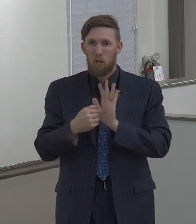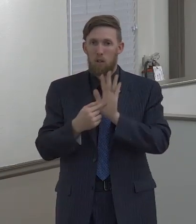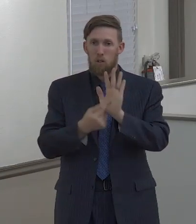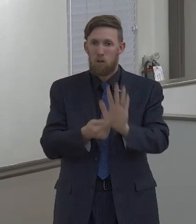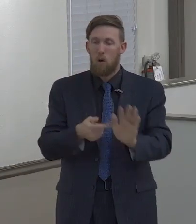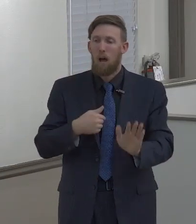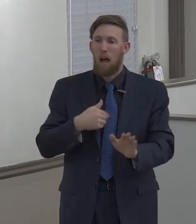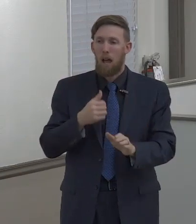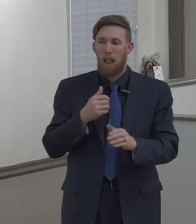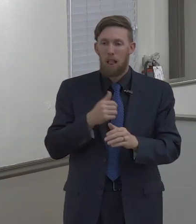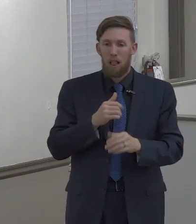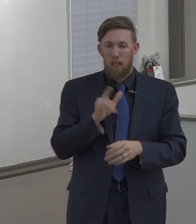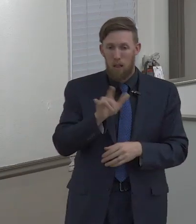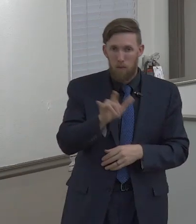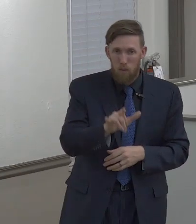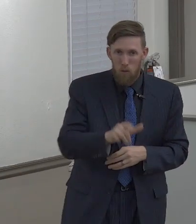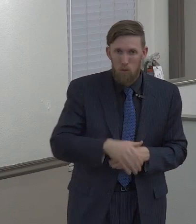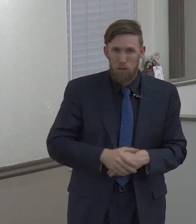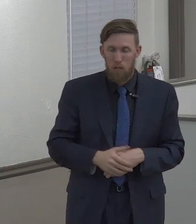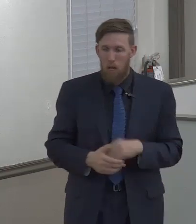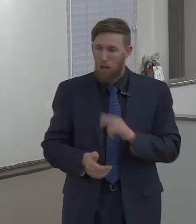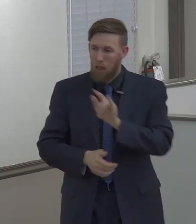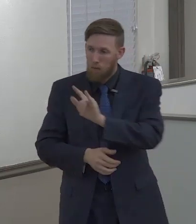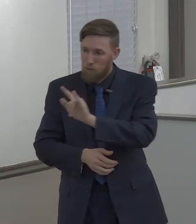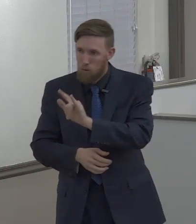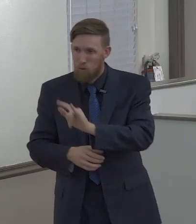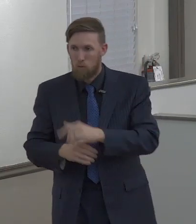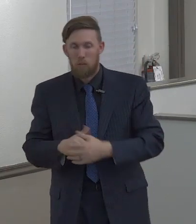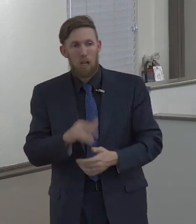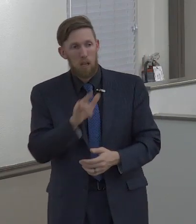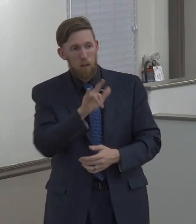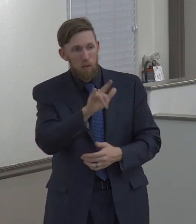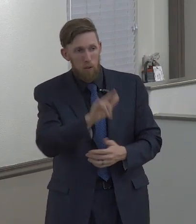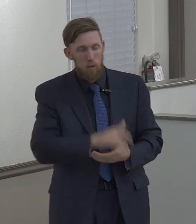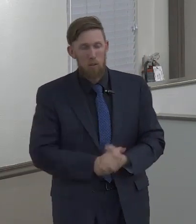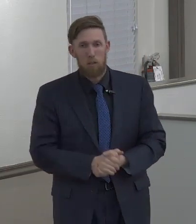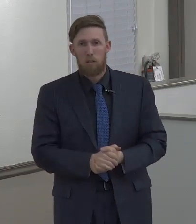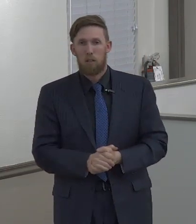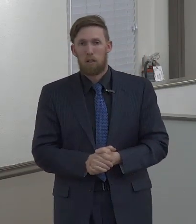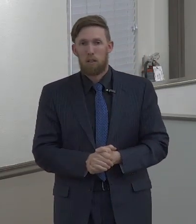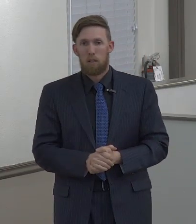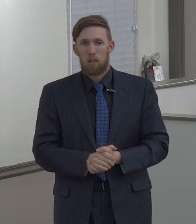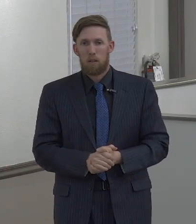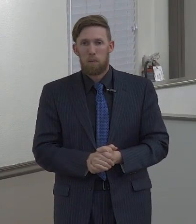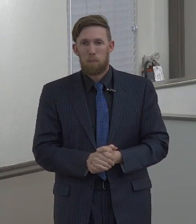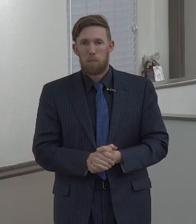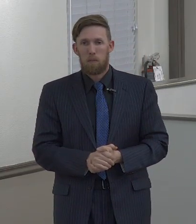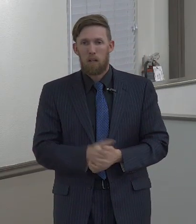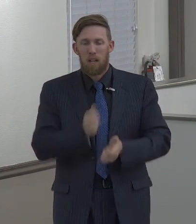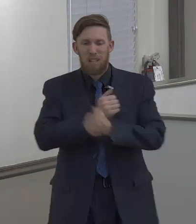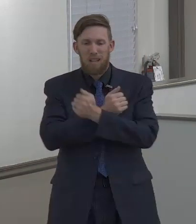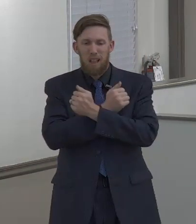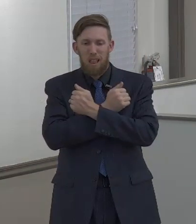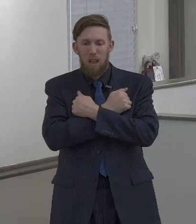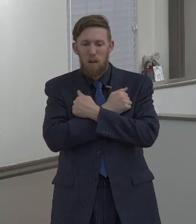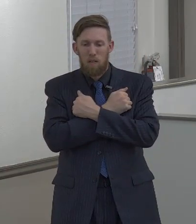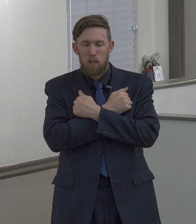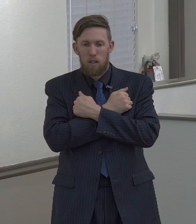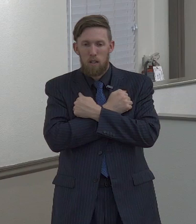that we do to show that we love each other. This is a self